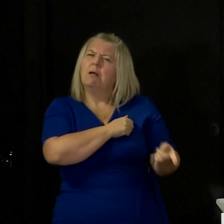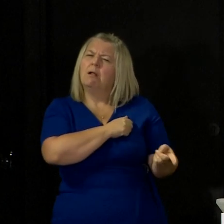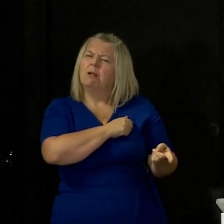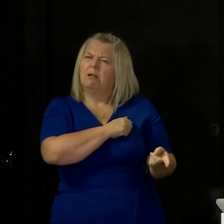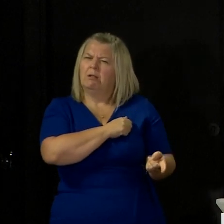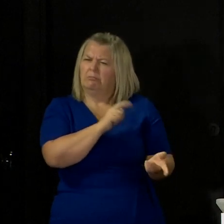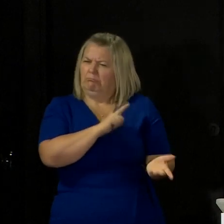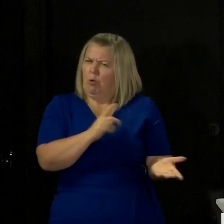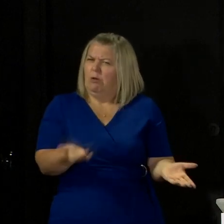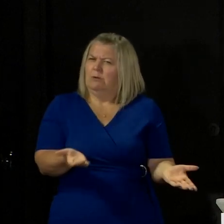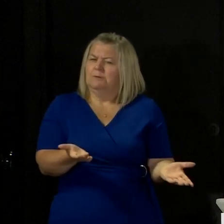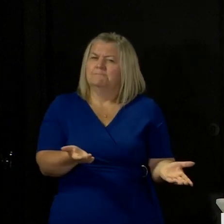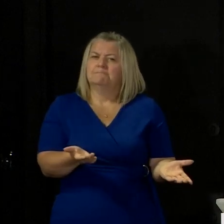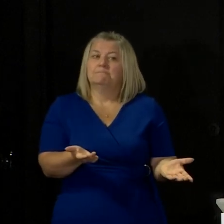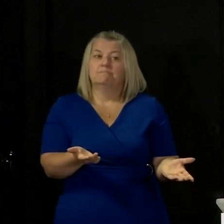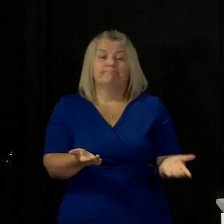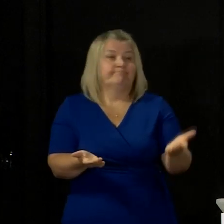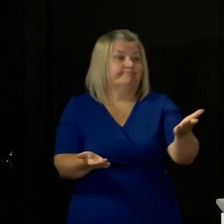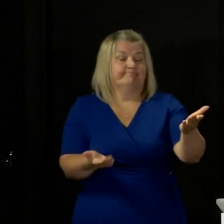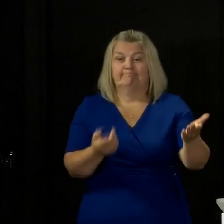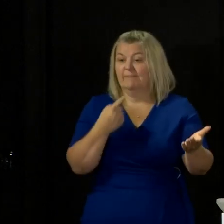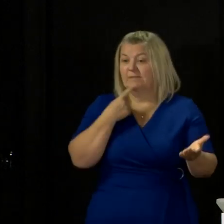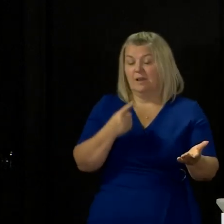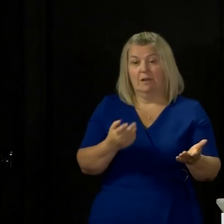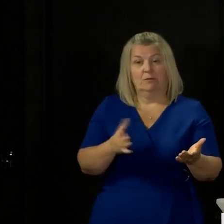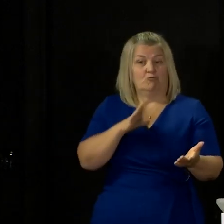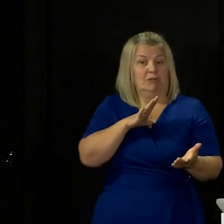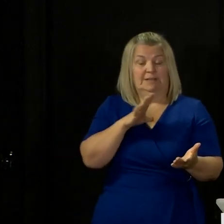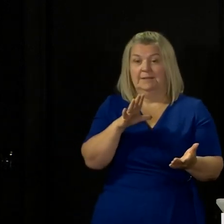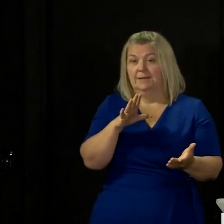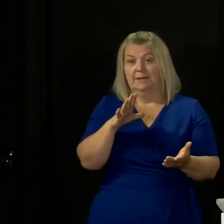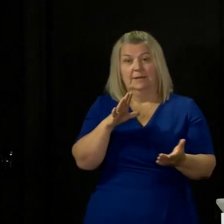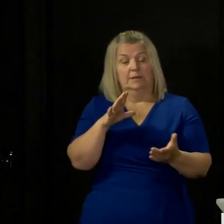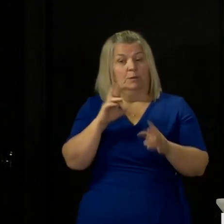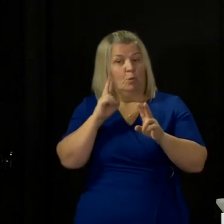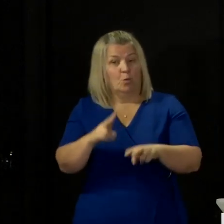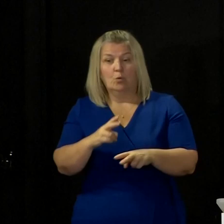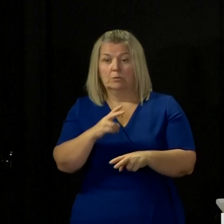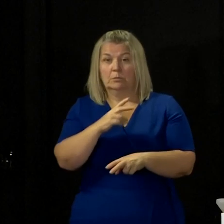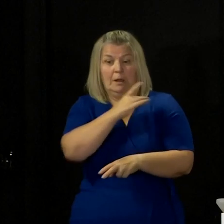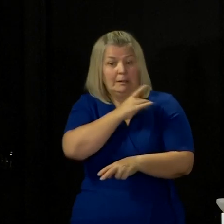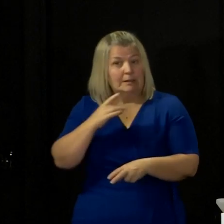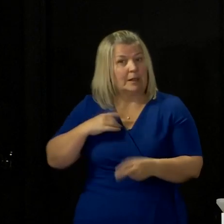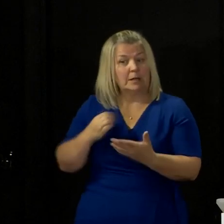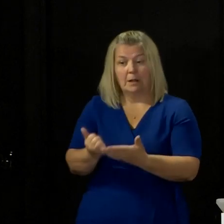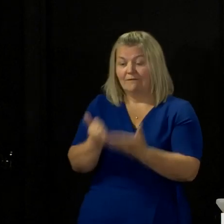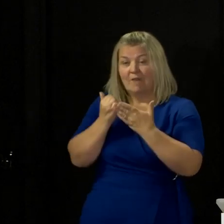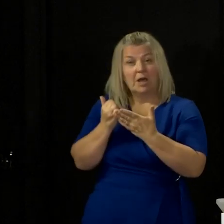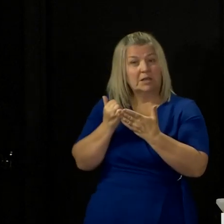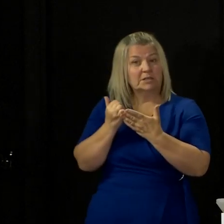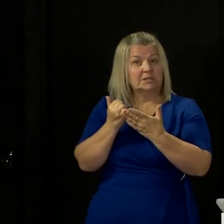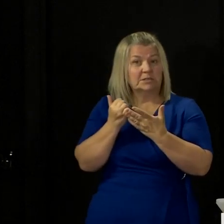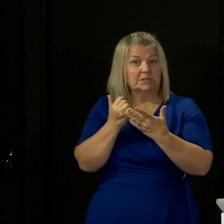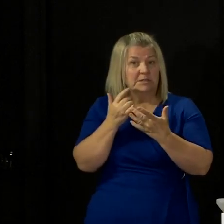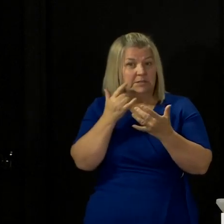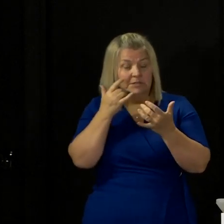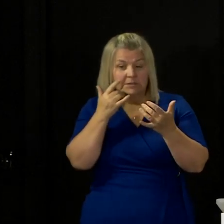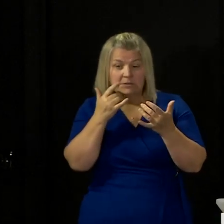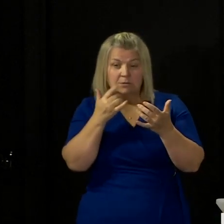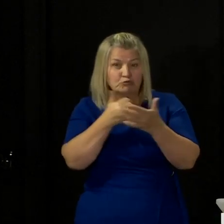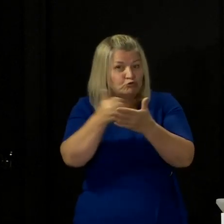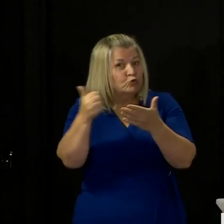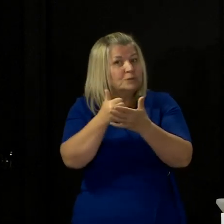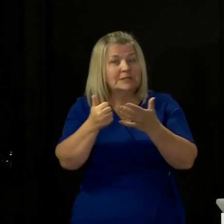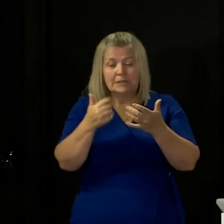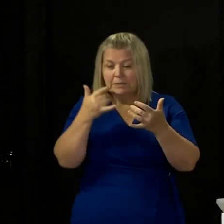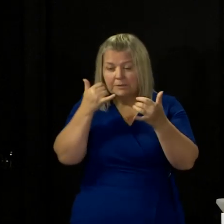Well as we've said before we continue to take clinical advice on the extension of routine testing. I would expect to see us extend routine testing